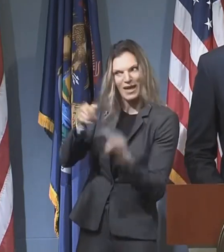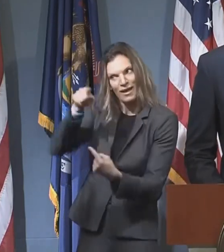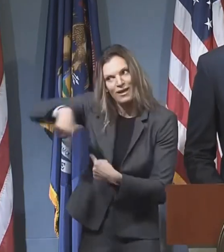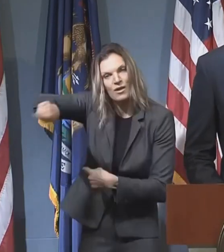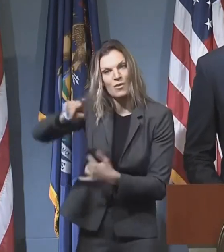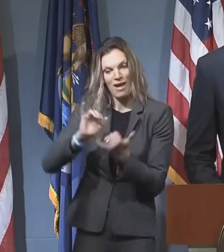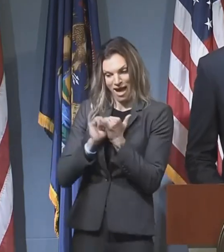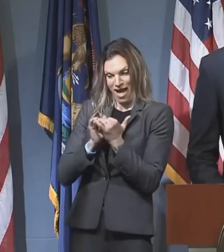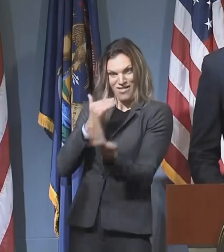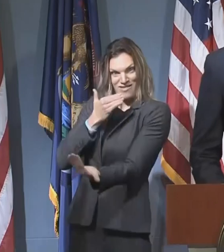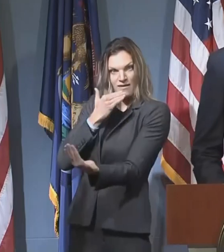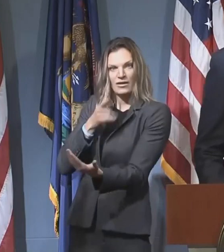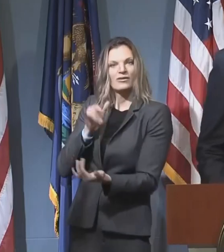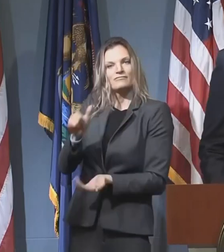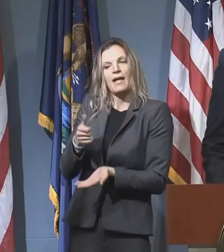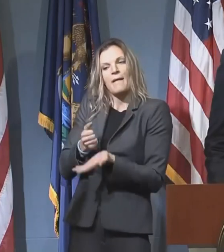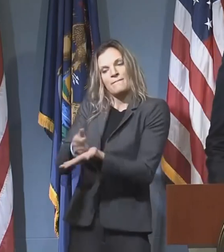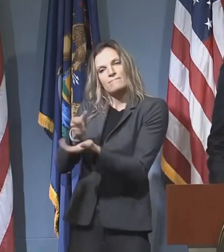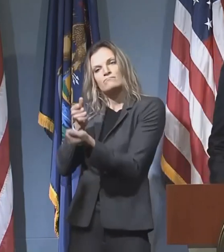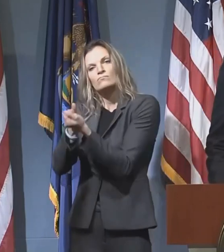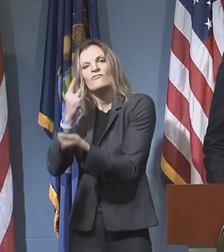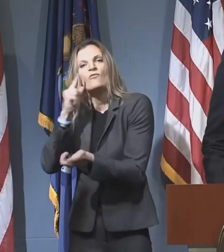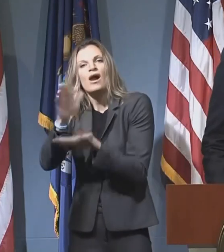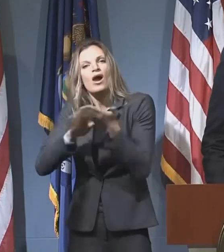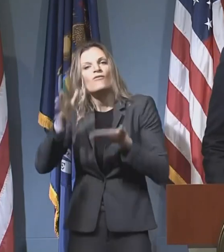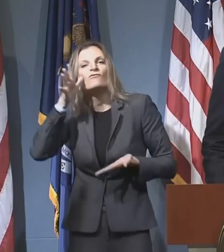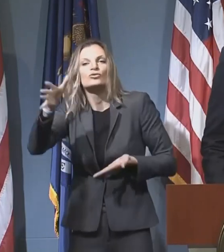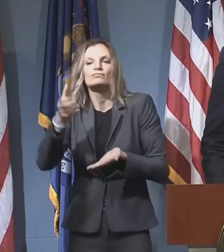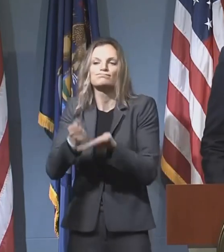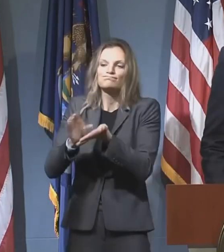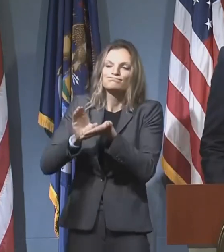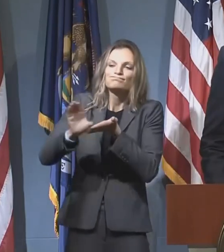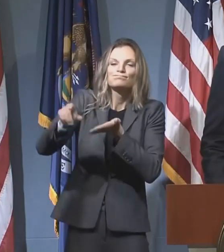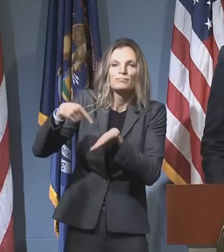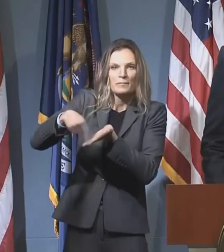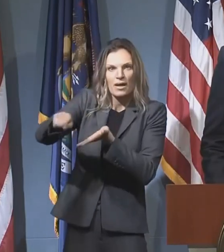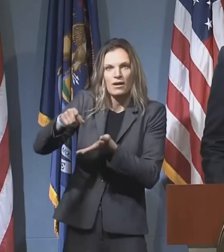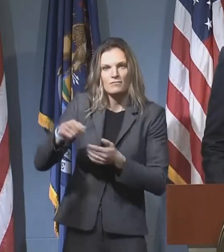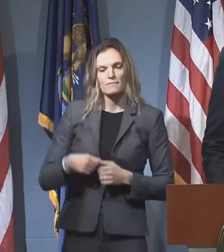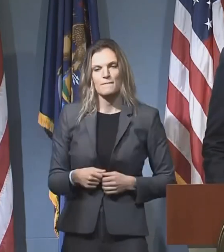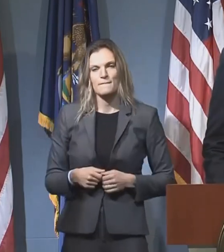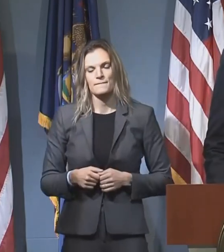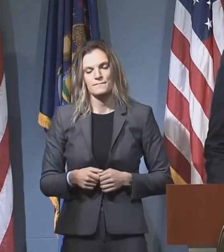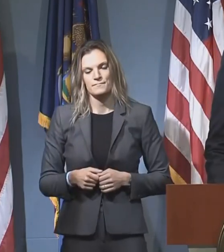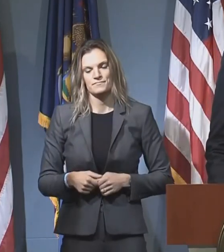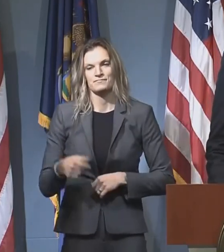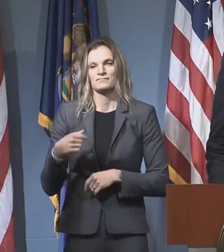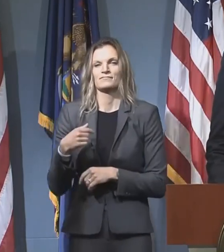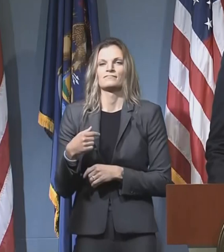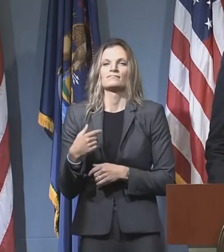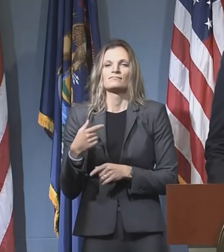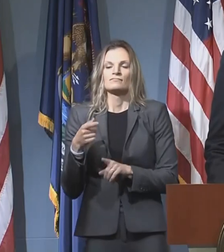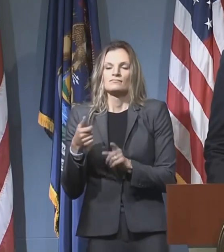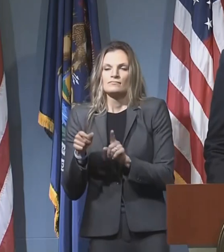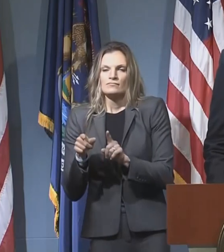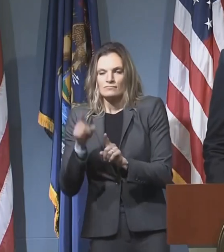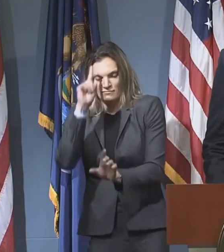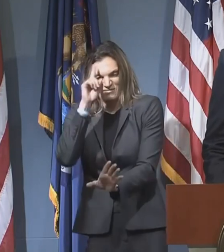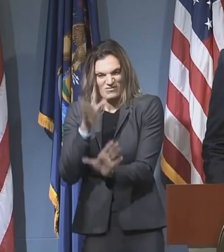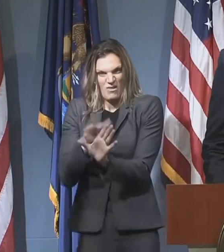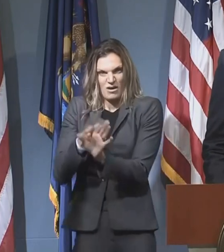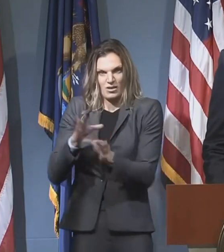them by providing a tuition-free pathway to a post-secondary education. You know, one of my favorite quotes on education is by the Swiss psychologist,